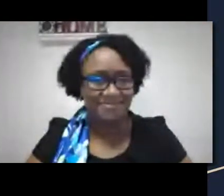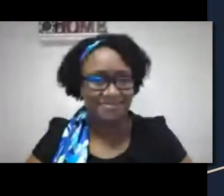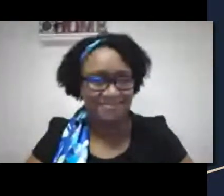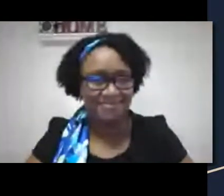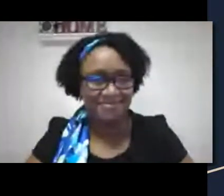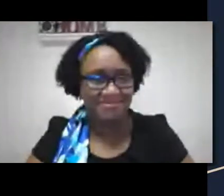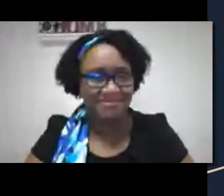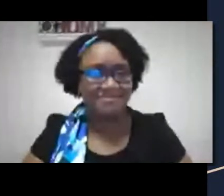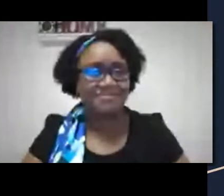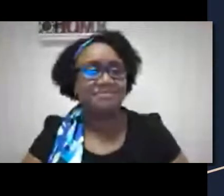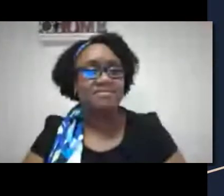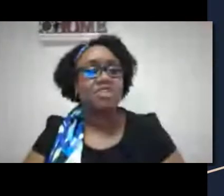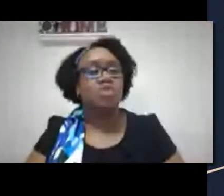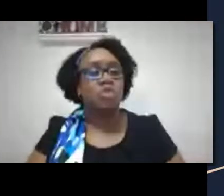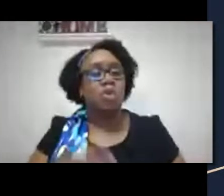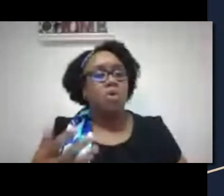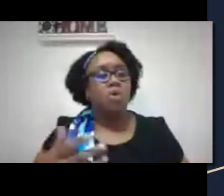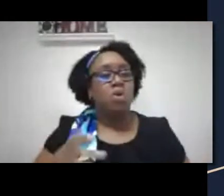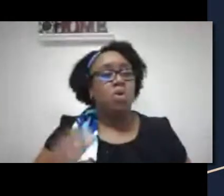Next slide, please.